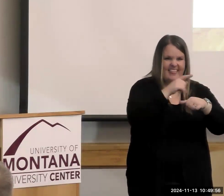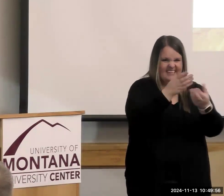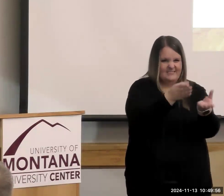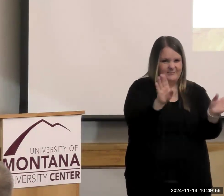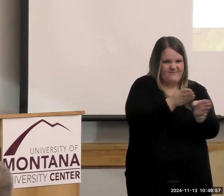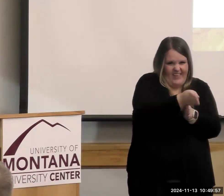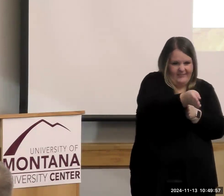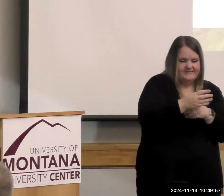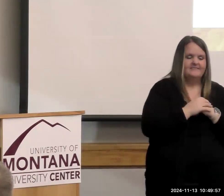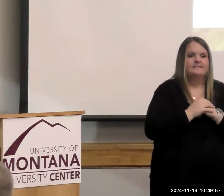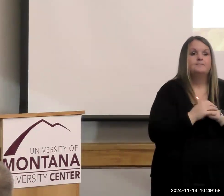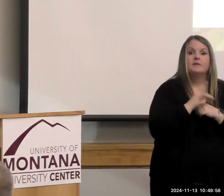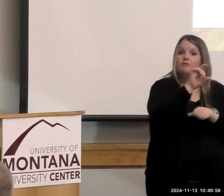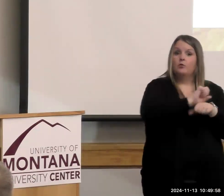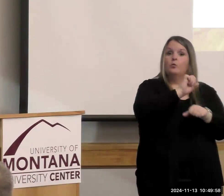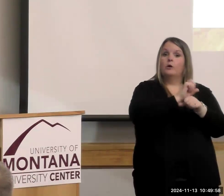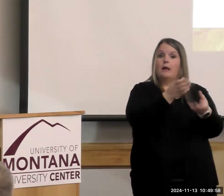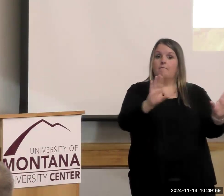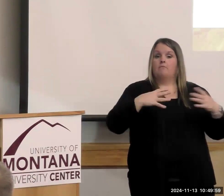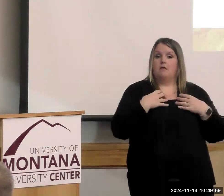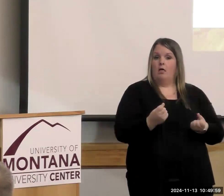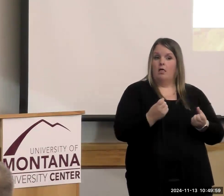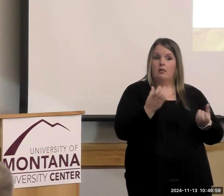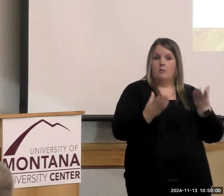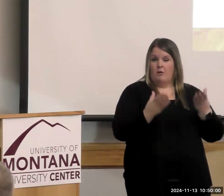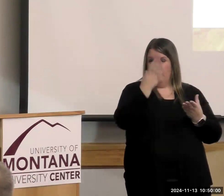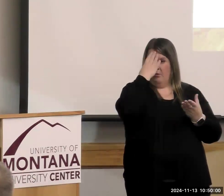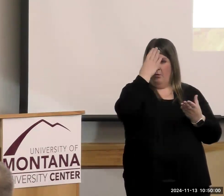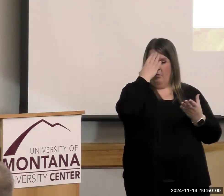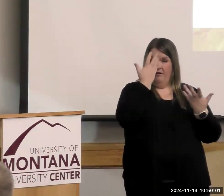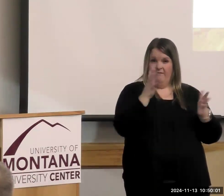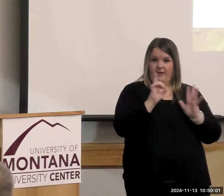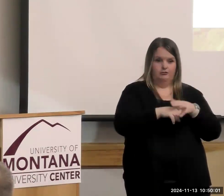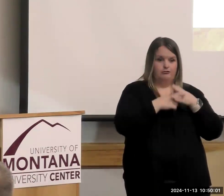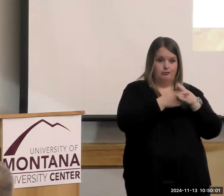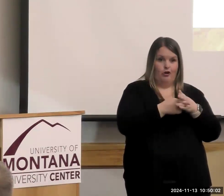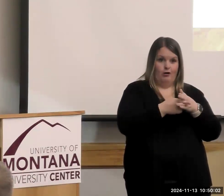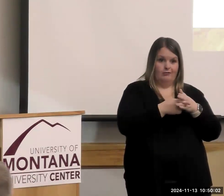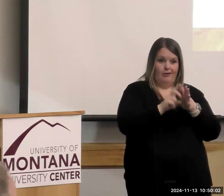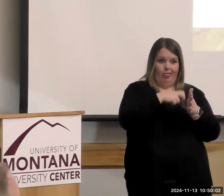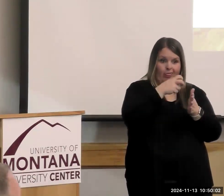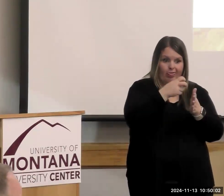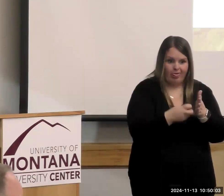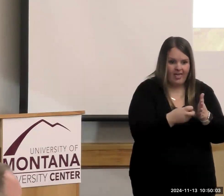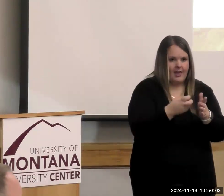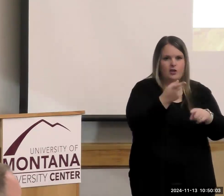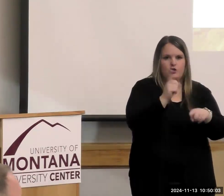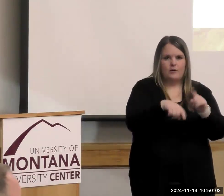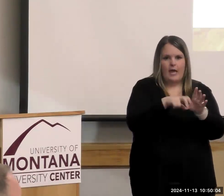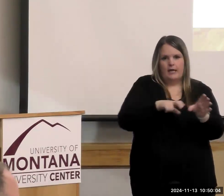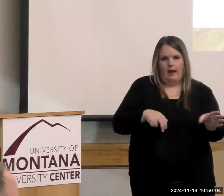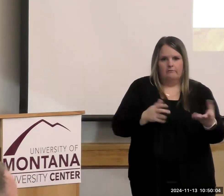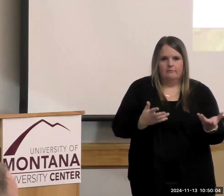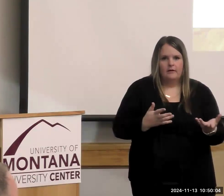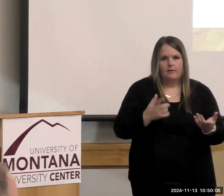field, or if you work in public health, you probably know once you get started, there's no getting out, because you feel good to know that